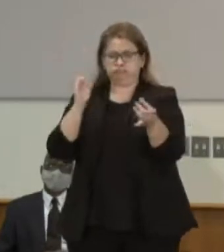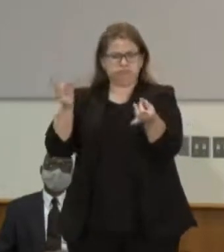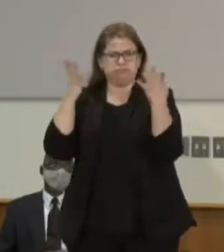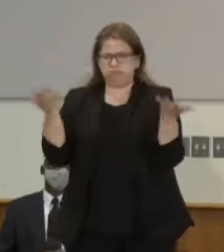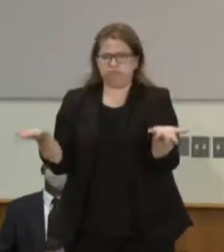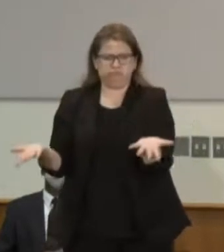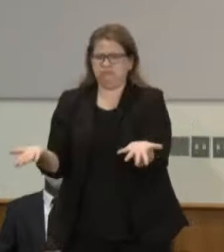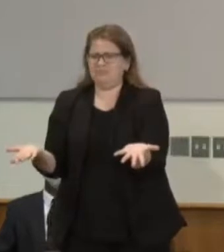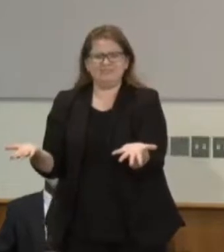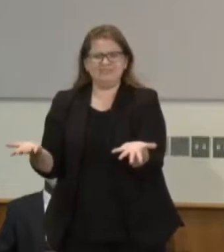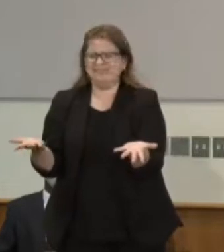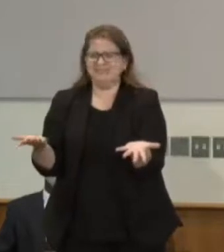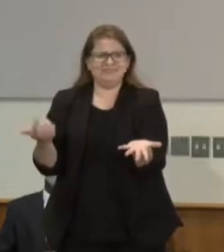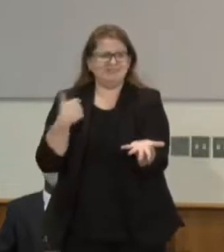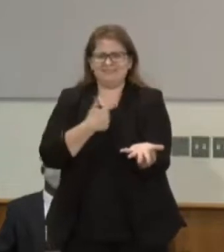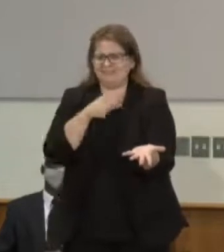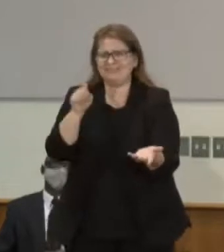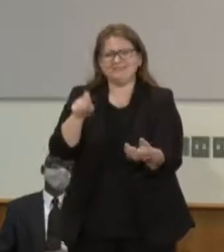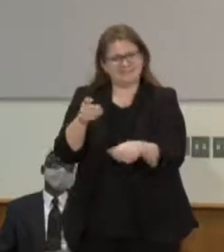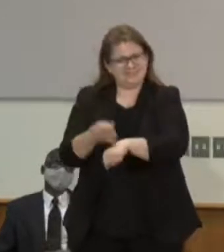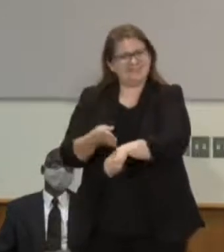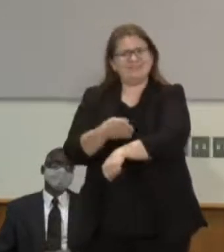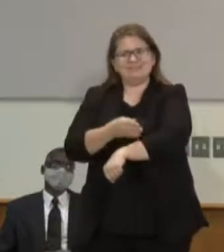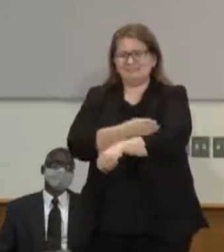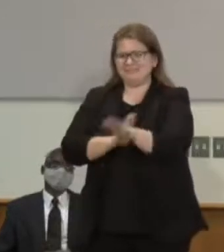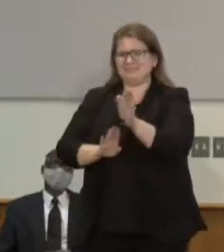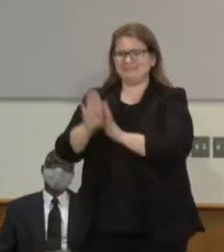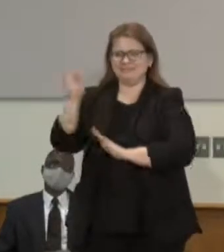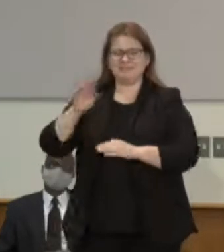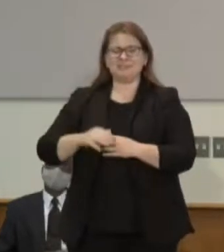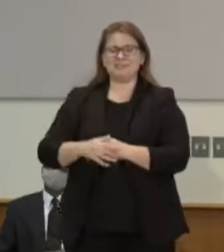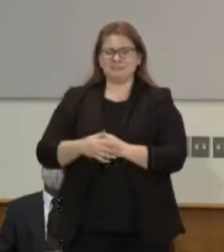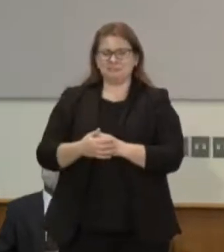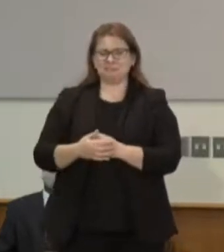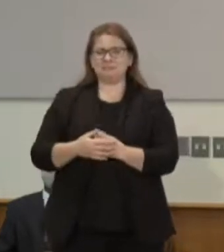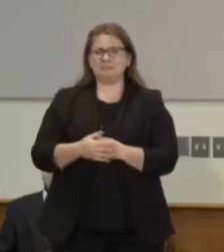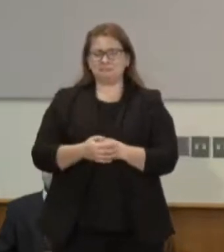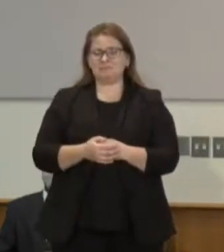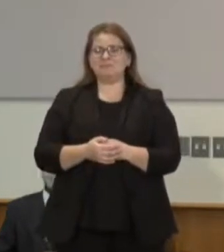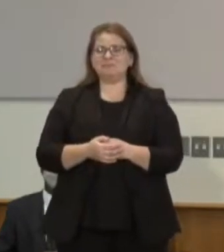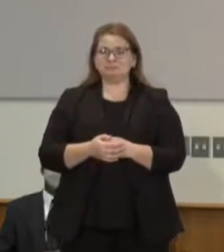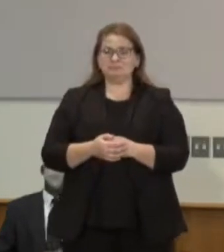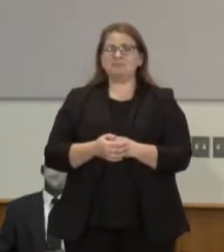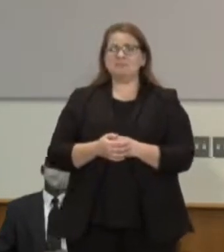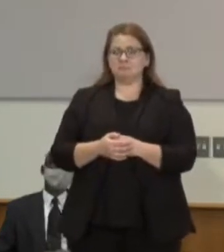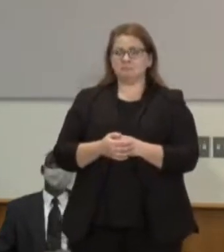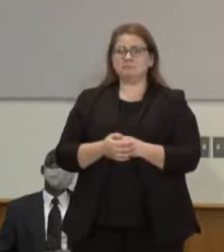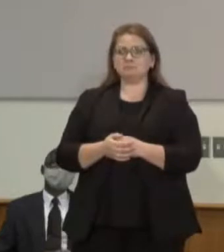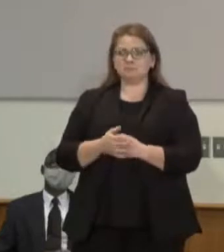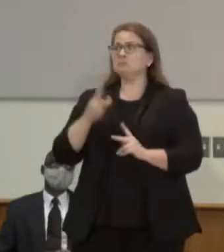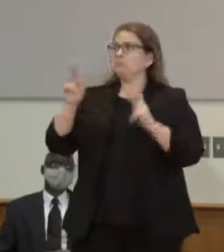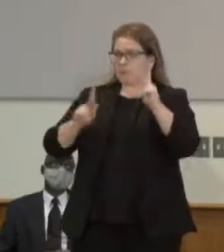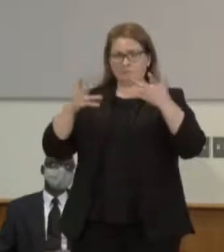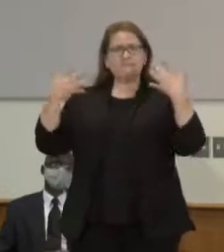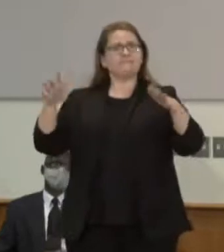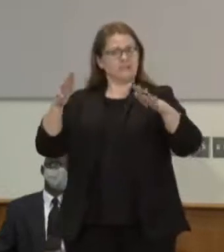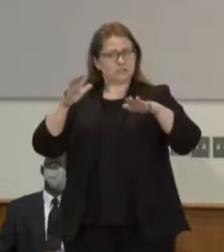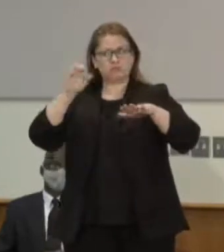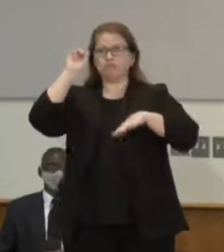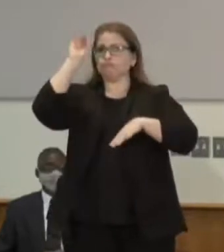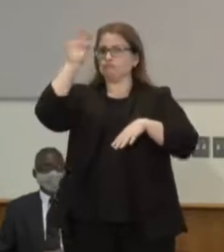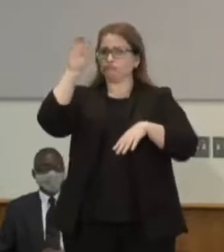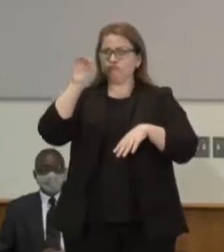had their representatives testify two or three times in our committee once I had to take a picture sitting right next to the ACLU